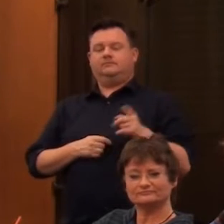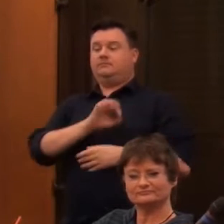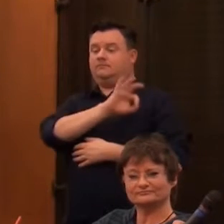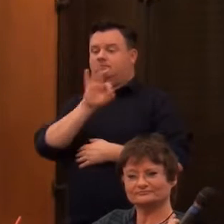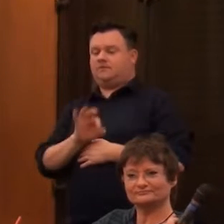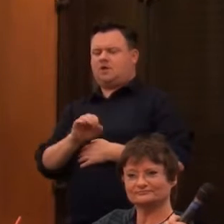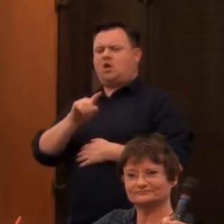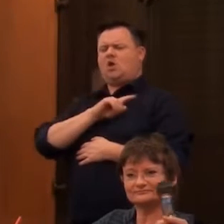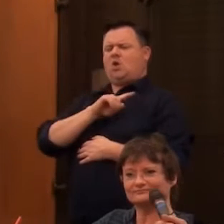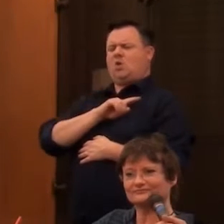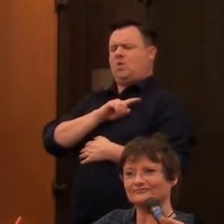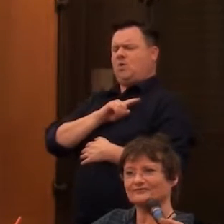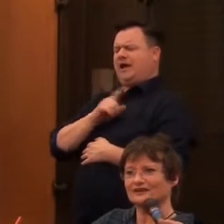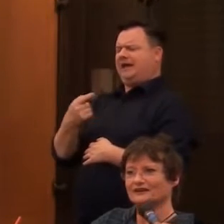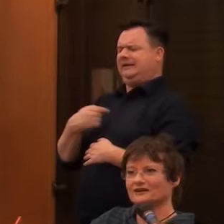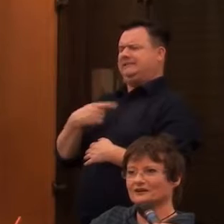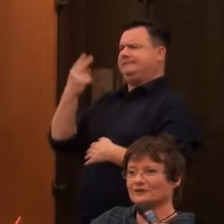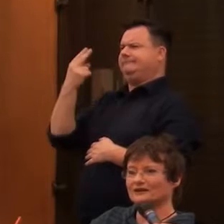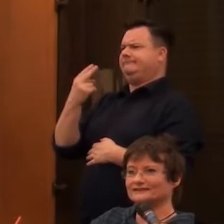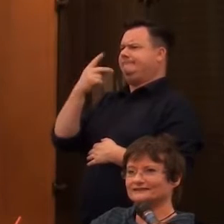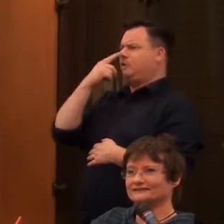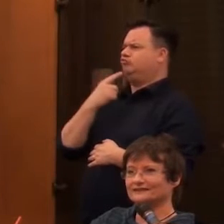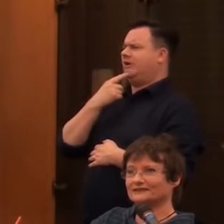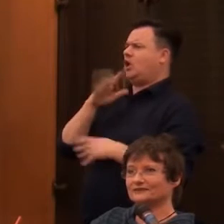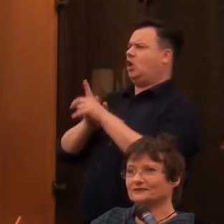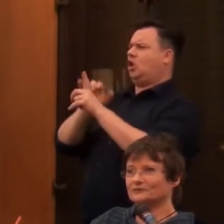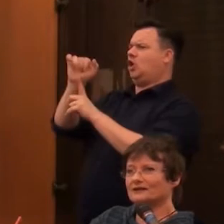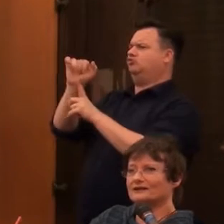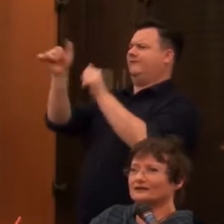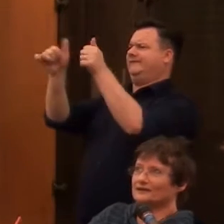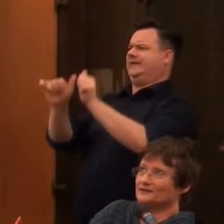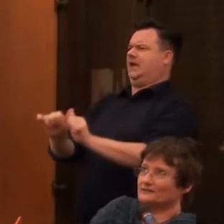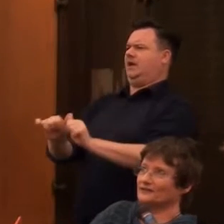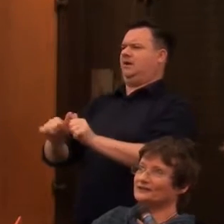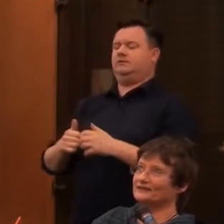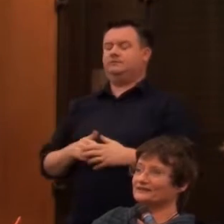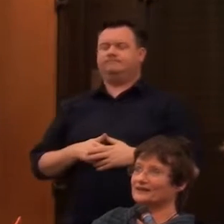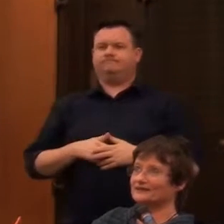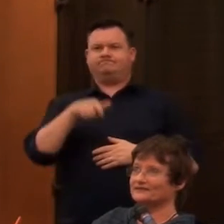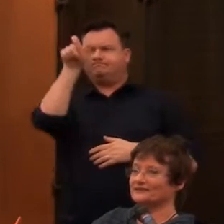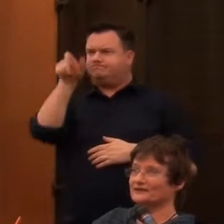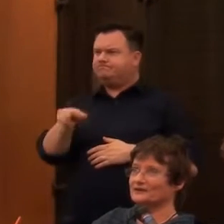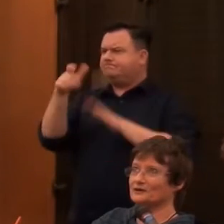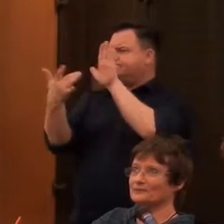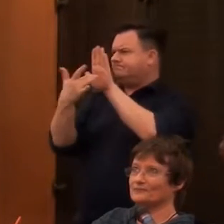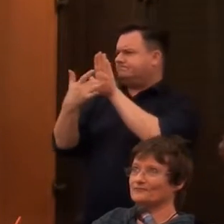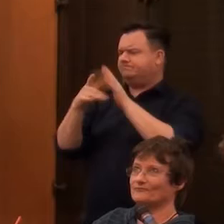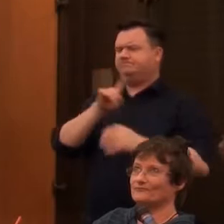of disabled cultural figures? Well I kind of think that